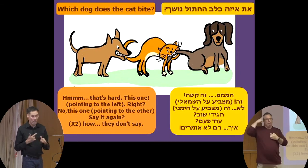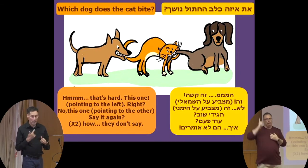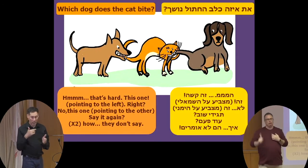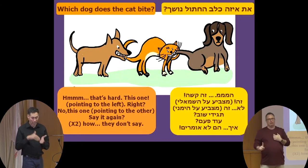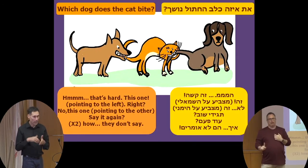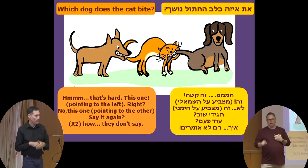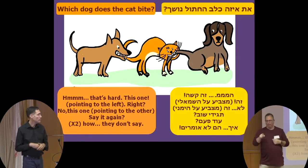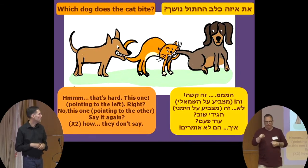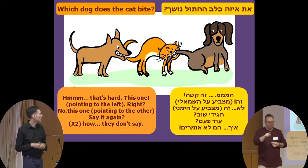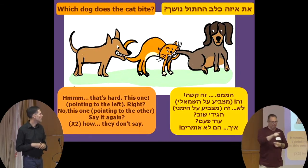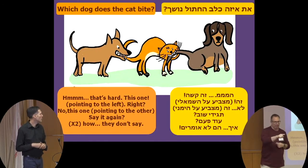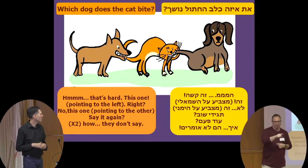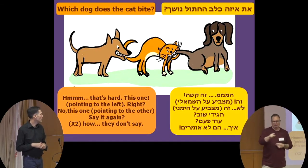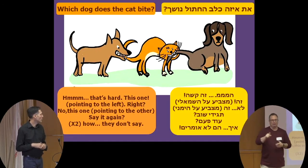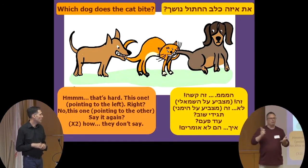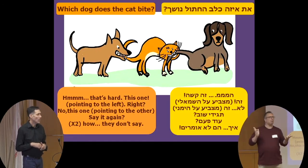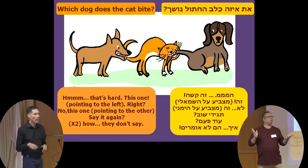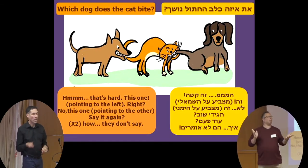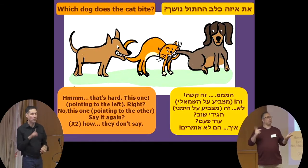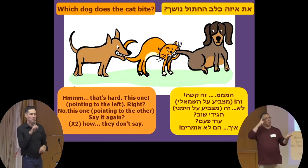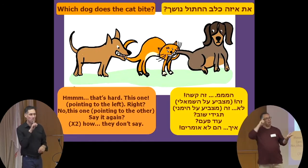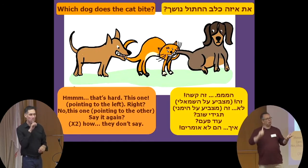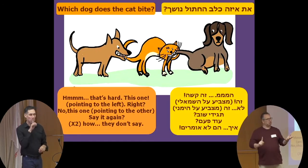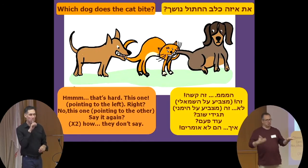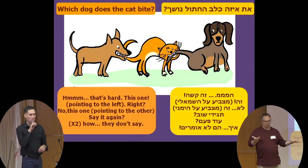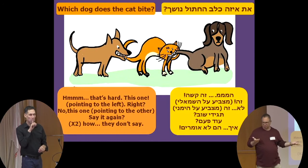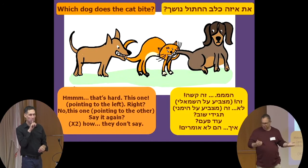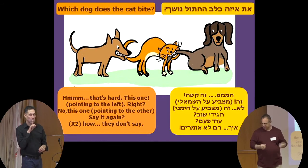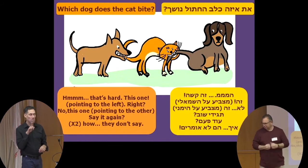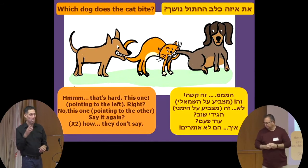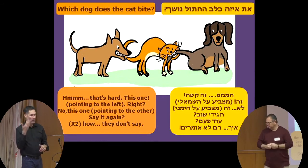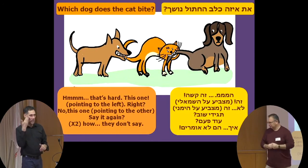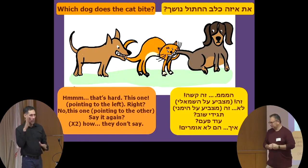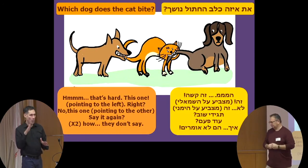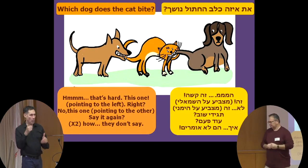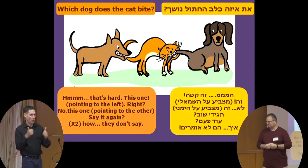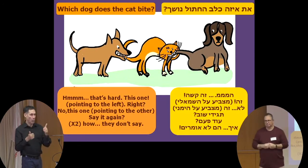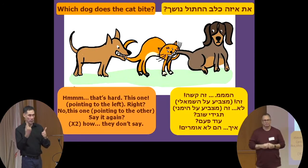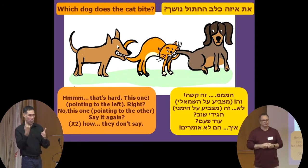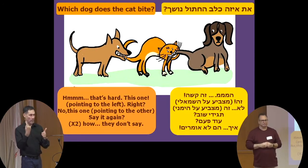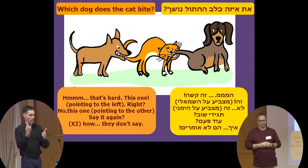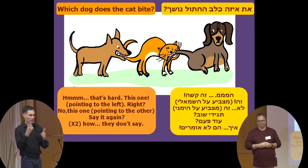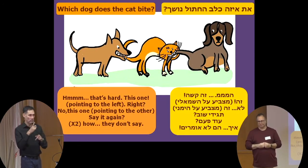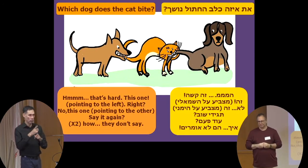say, how? They don't say. So, they are not able to know which one is the right dog to point at.